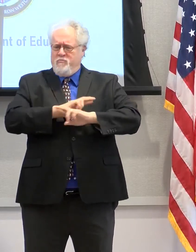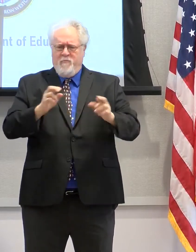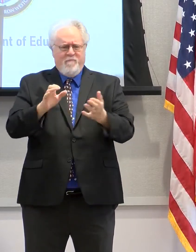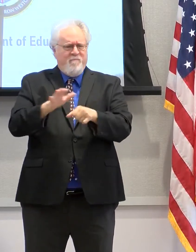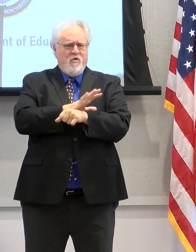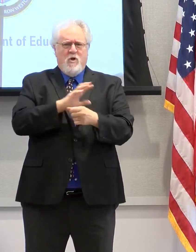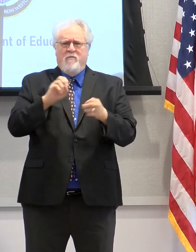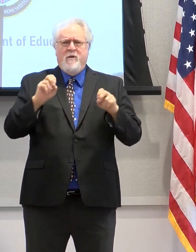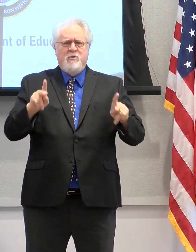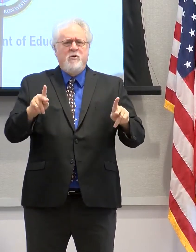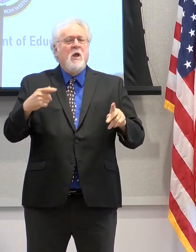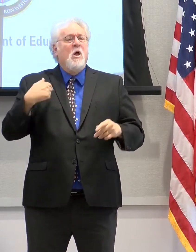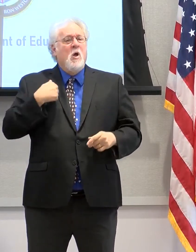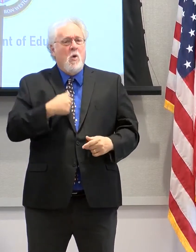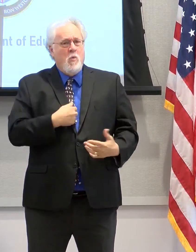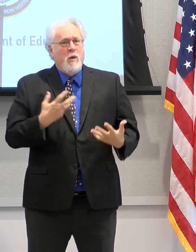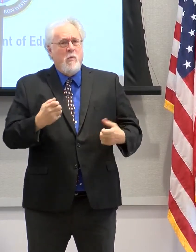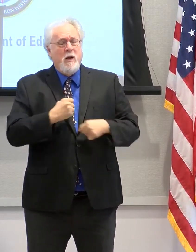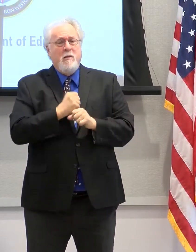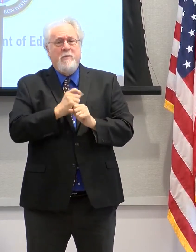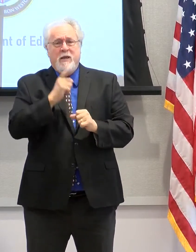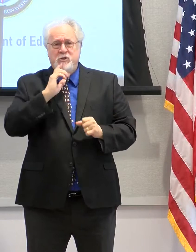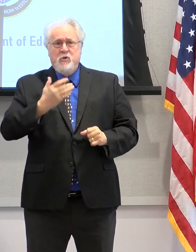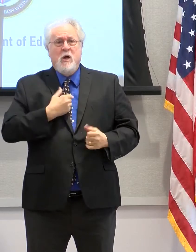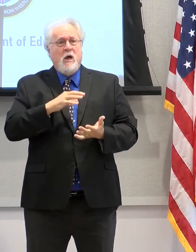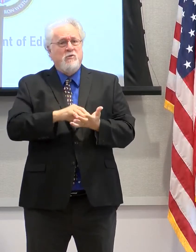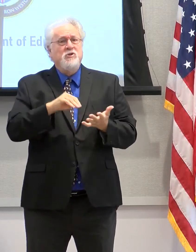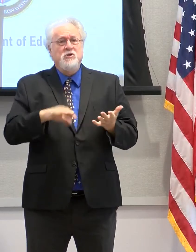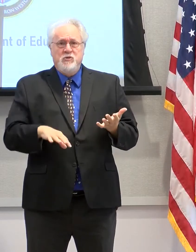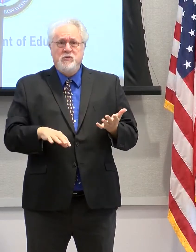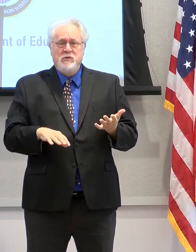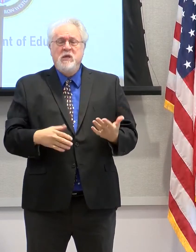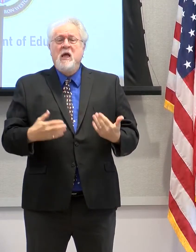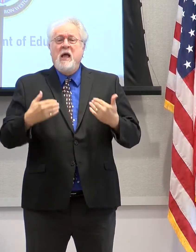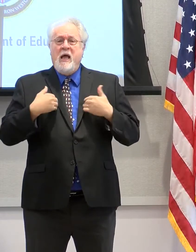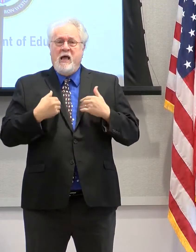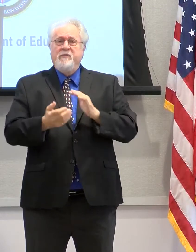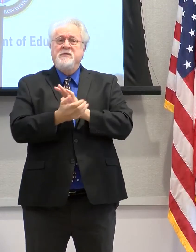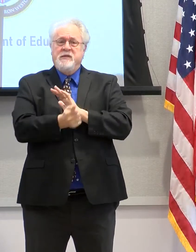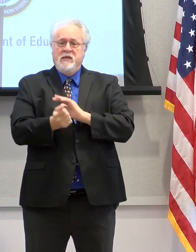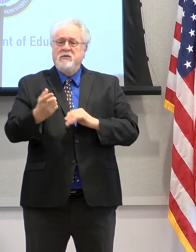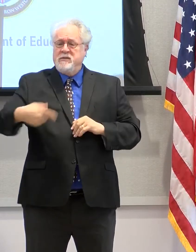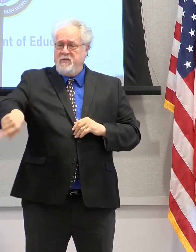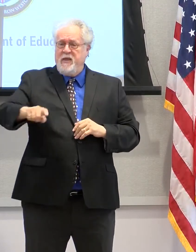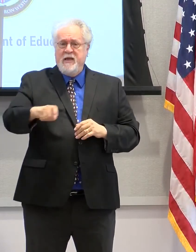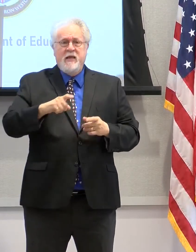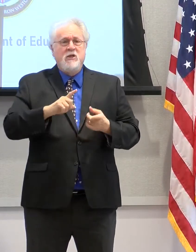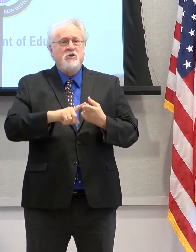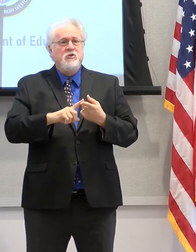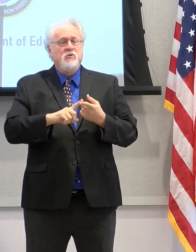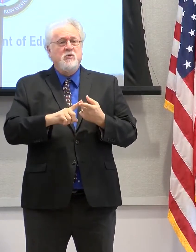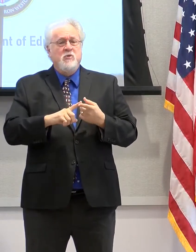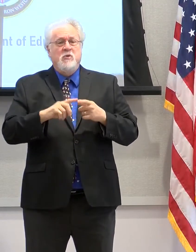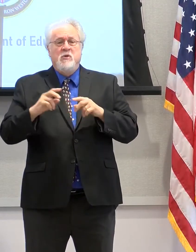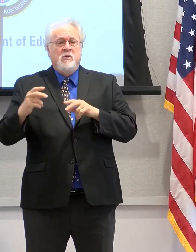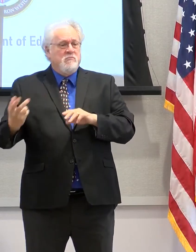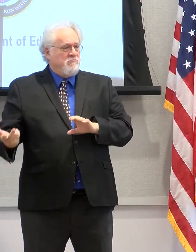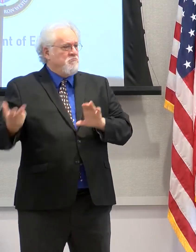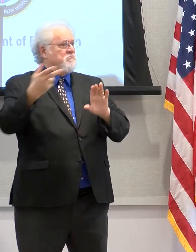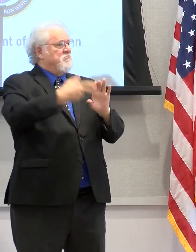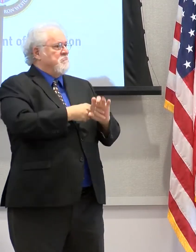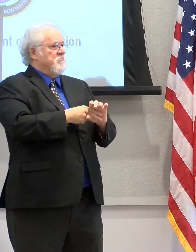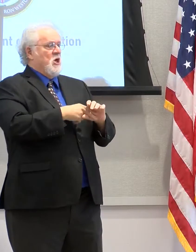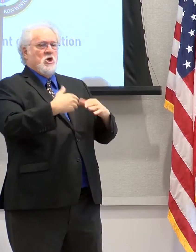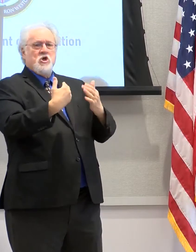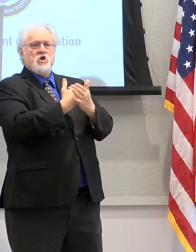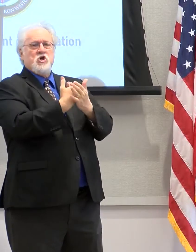so we want to make sure that our students have the skills that they need to sit at the table in this